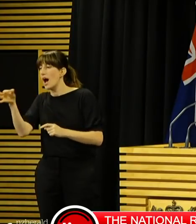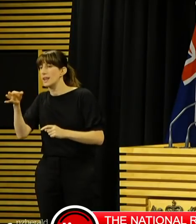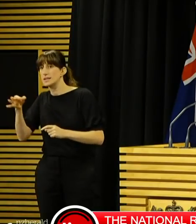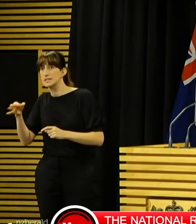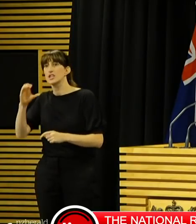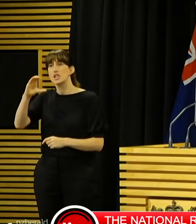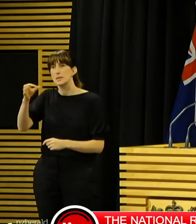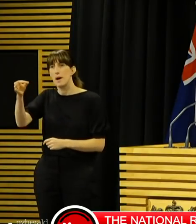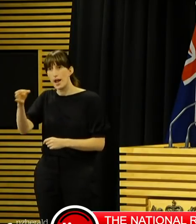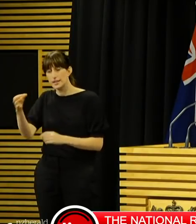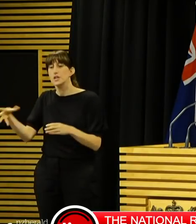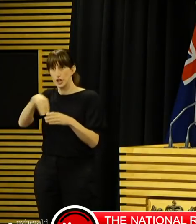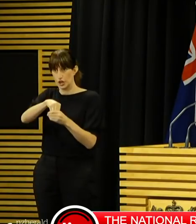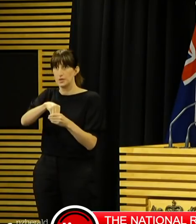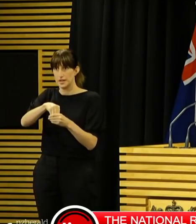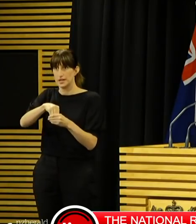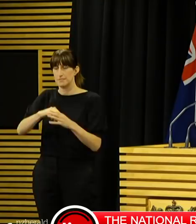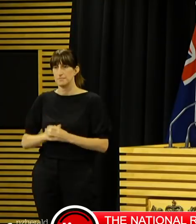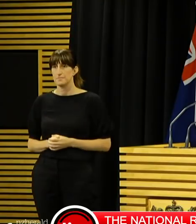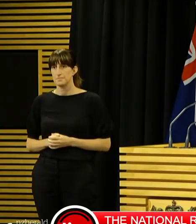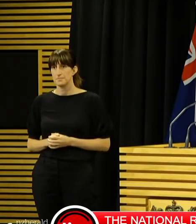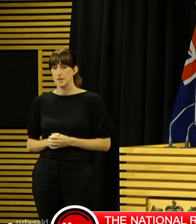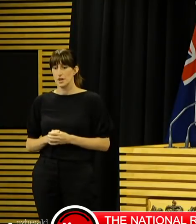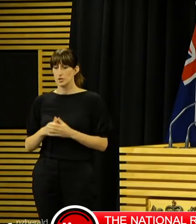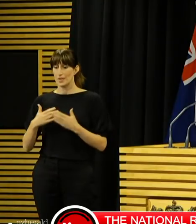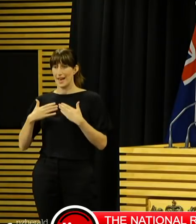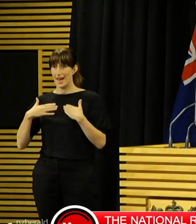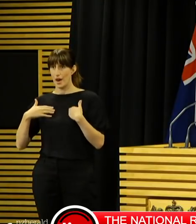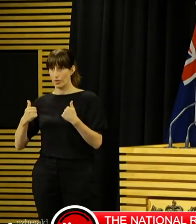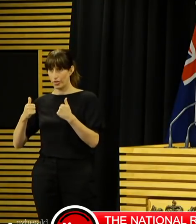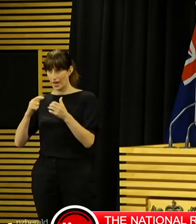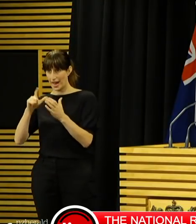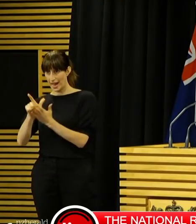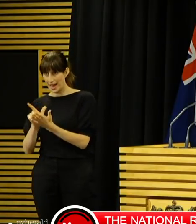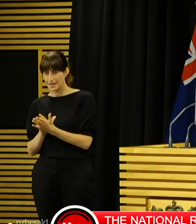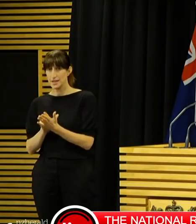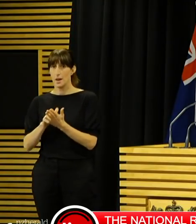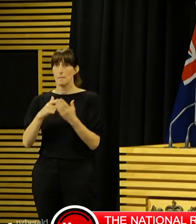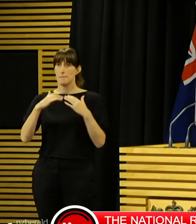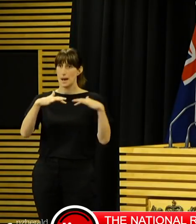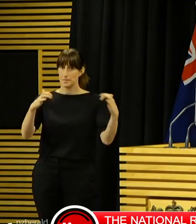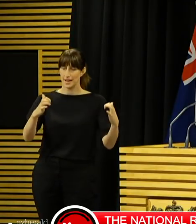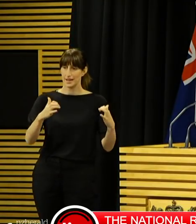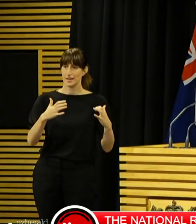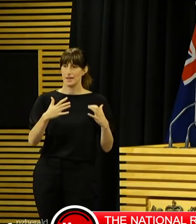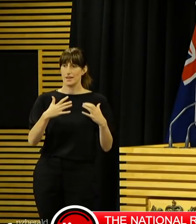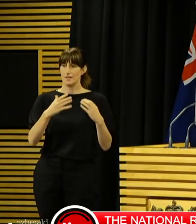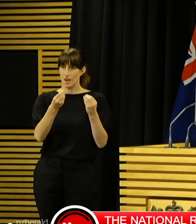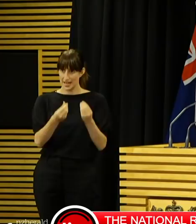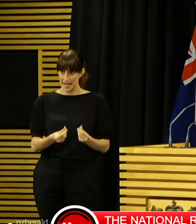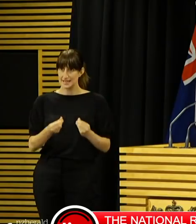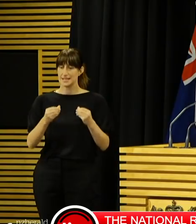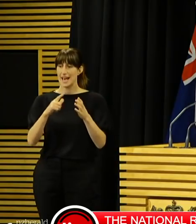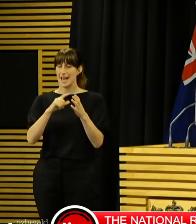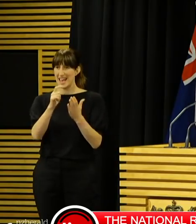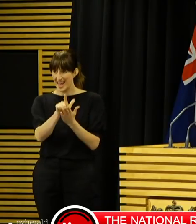This sits alongside the powers under the Health Act, the Immigration Act, the Public Finance Act and others, all